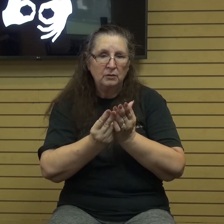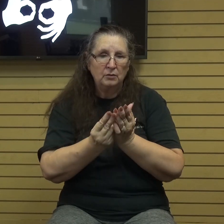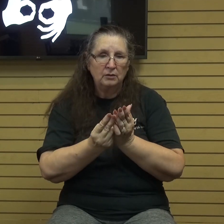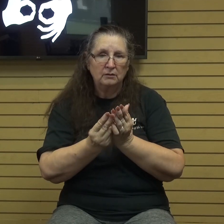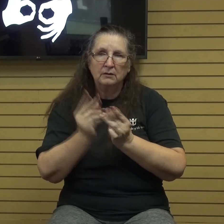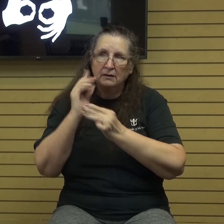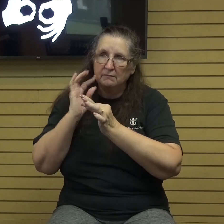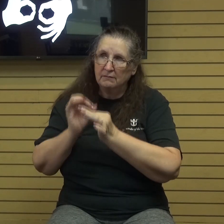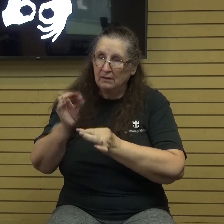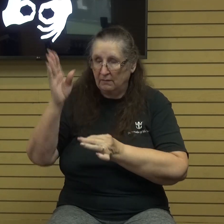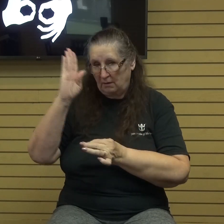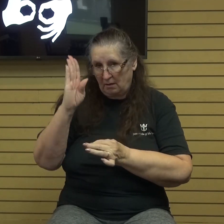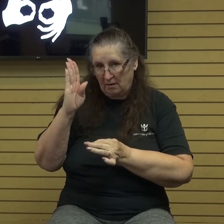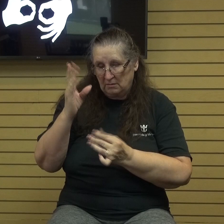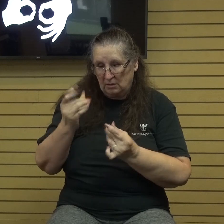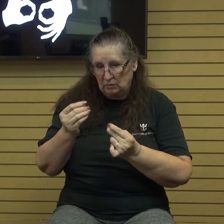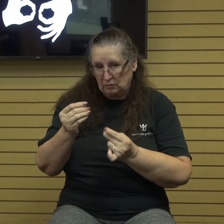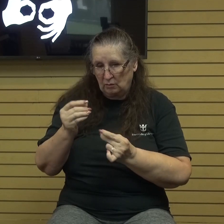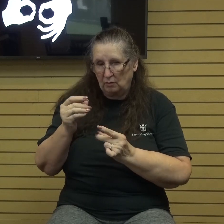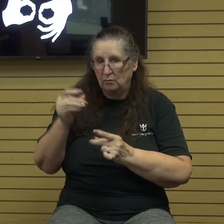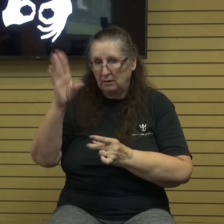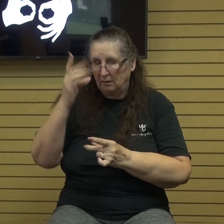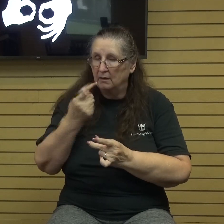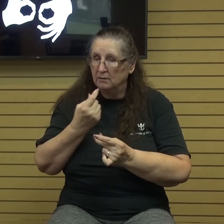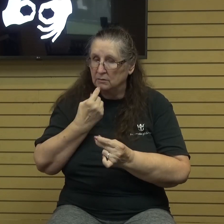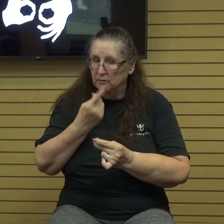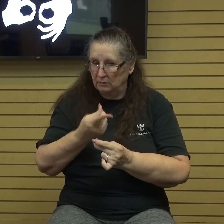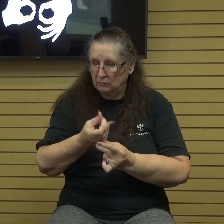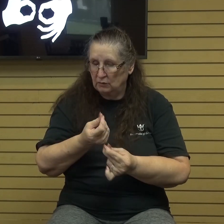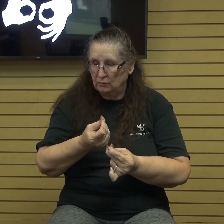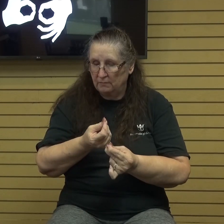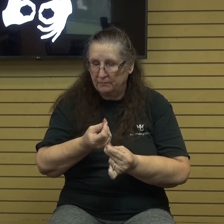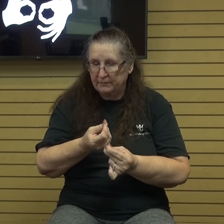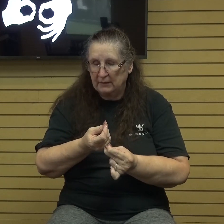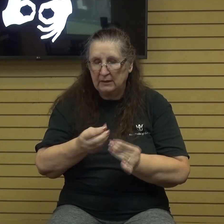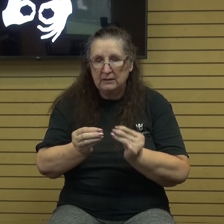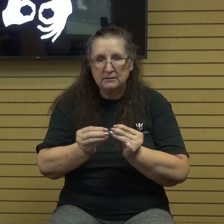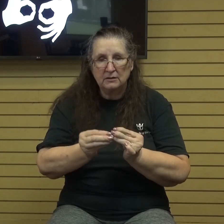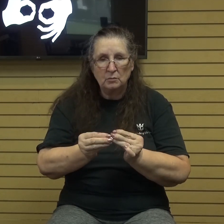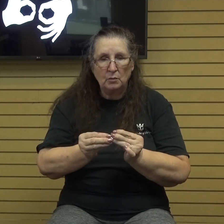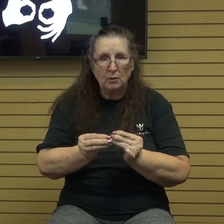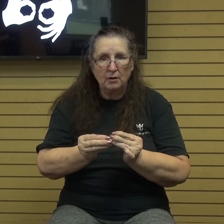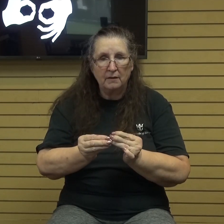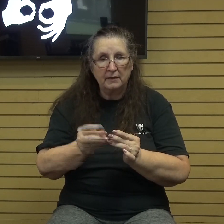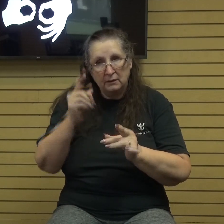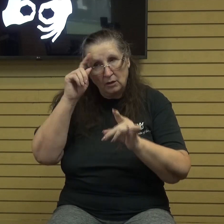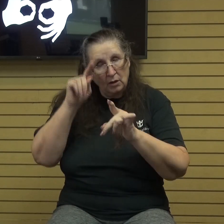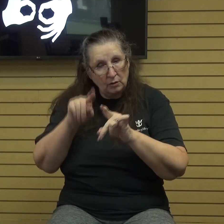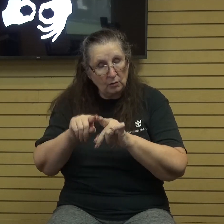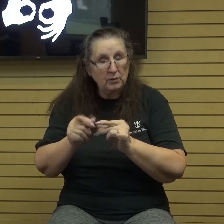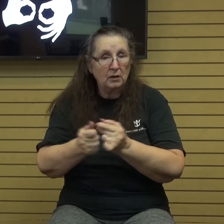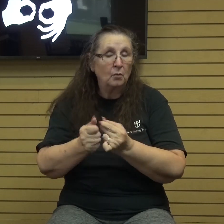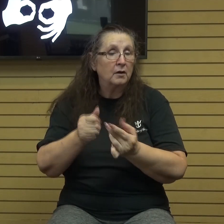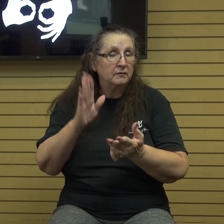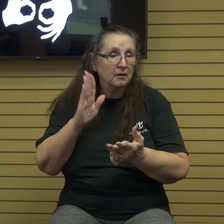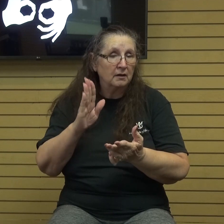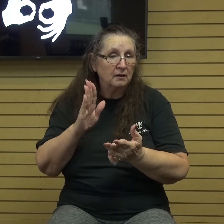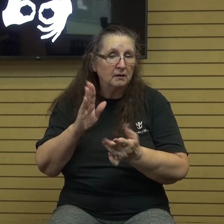in God by doing what God had told him to do. He did more than just agree with God. He reacted.